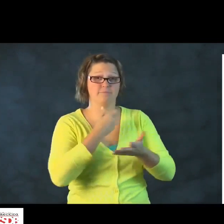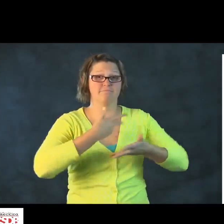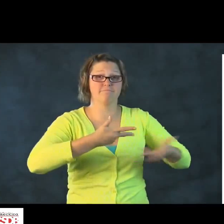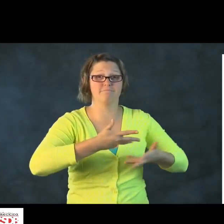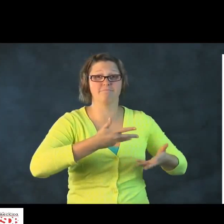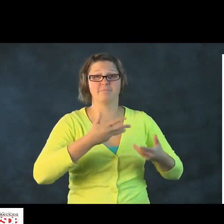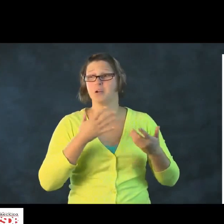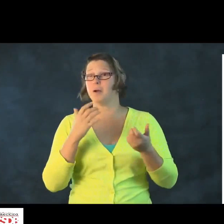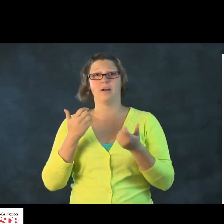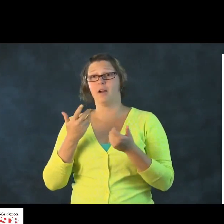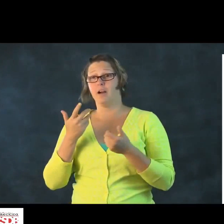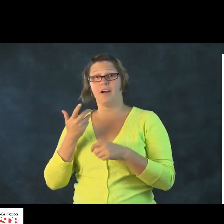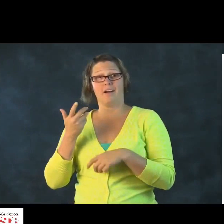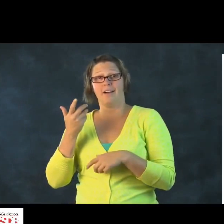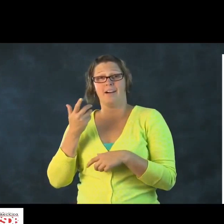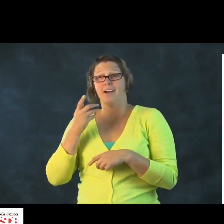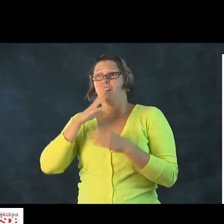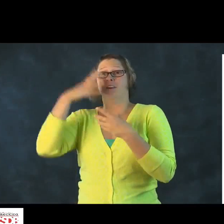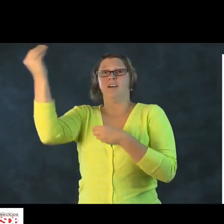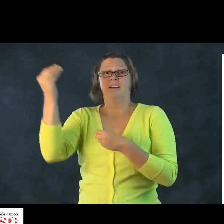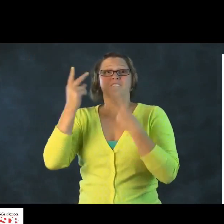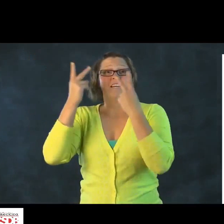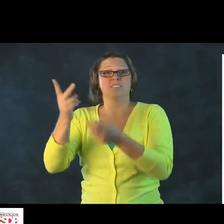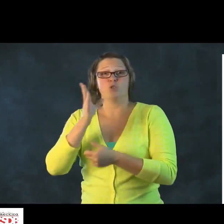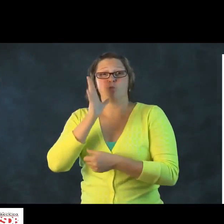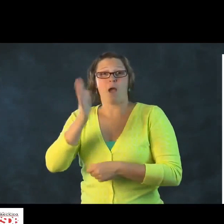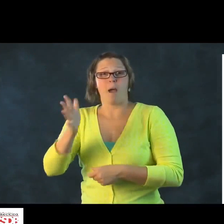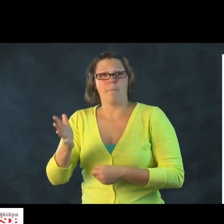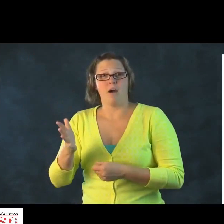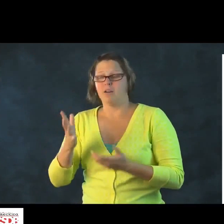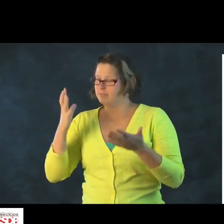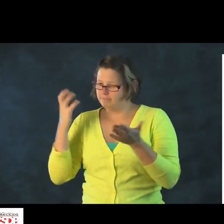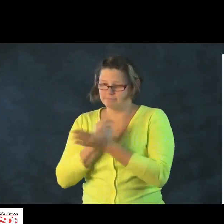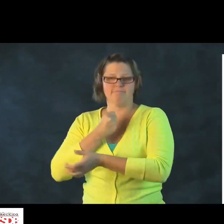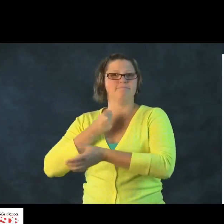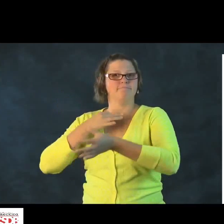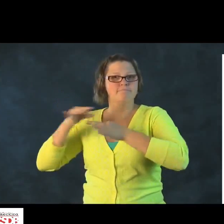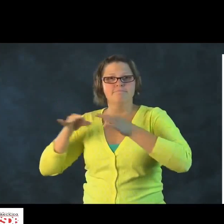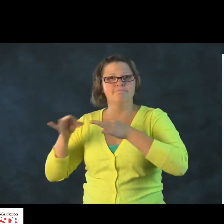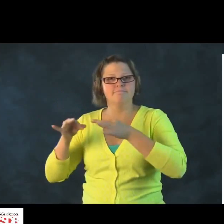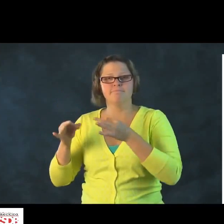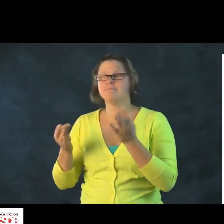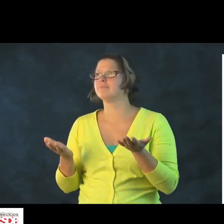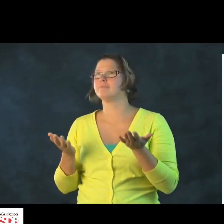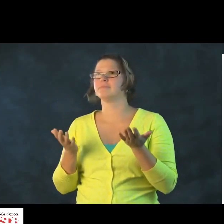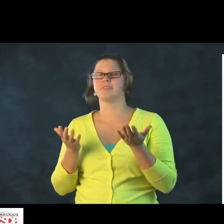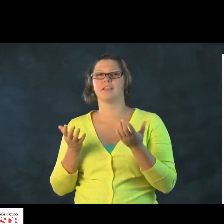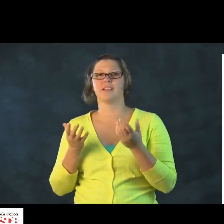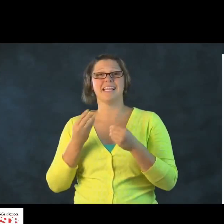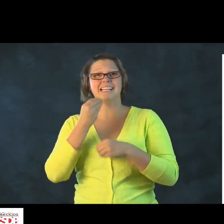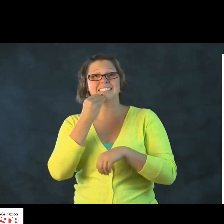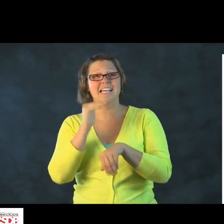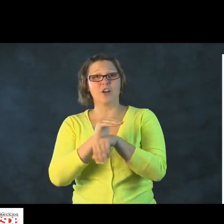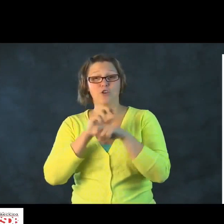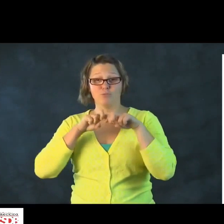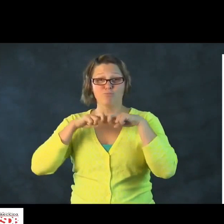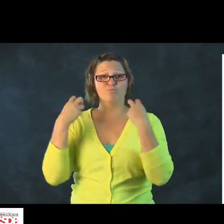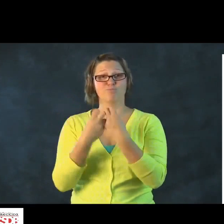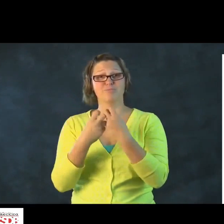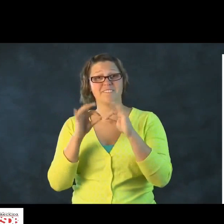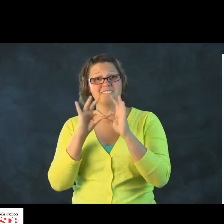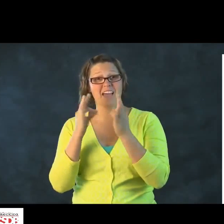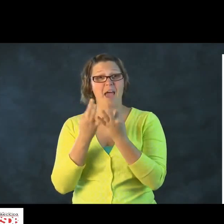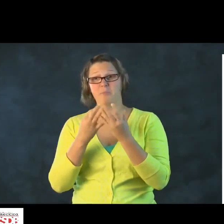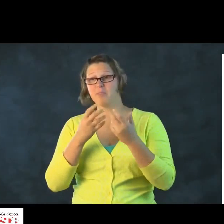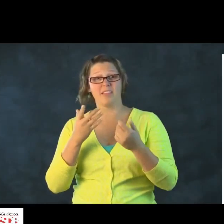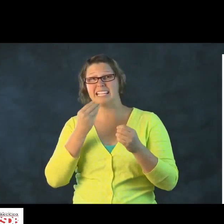For example, bath time. Engage with them then. If you're going to go visit your grandmother, for example, again, another opportunity to